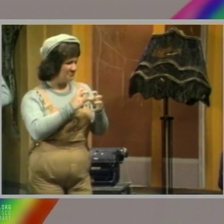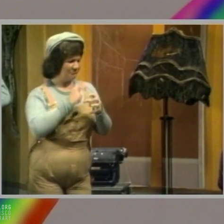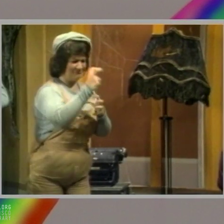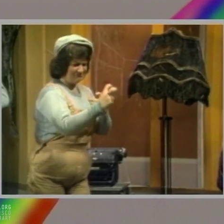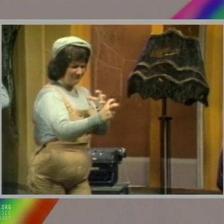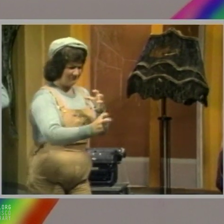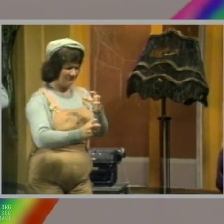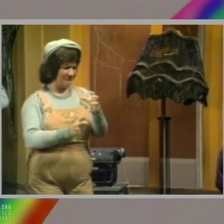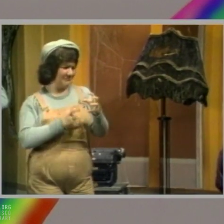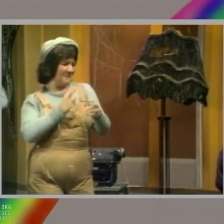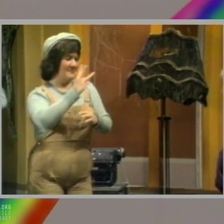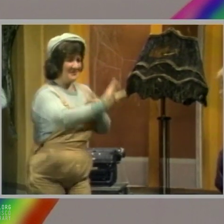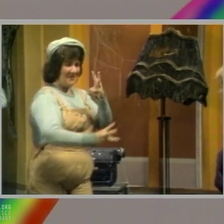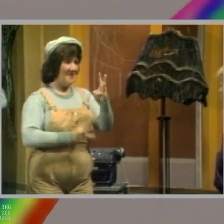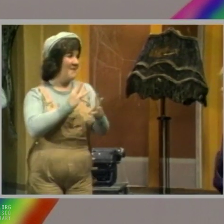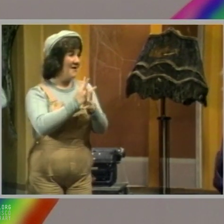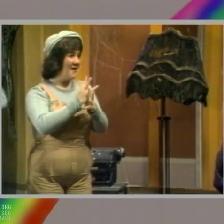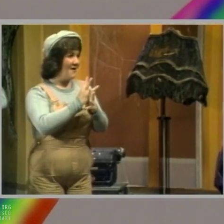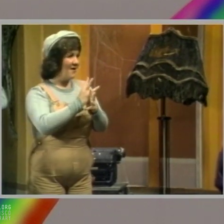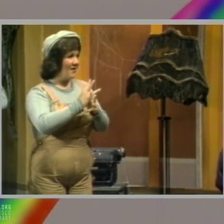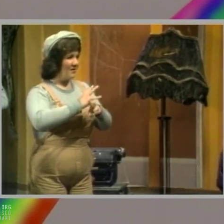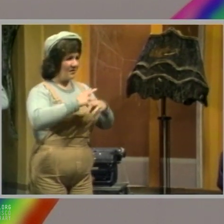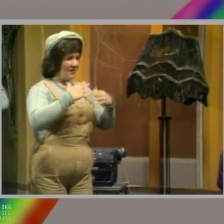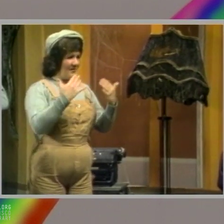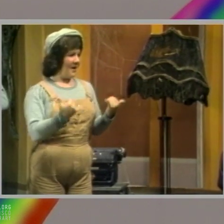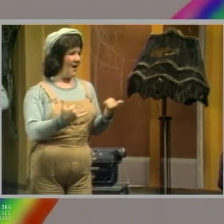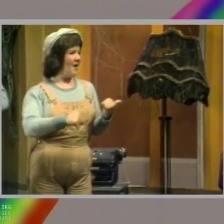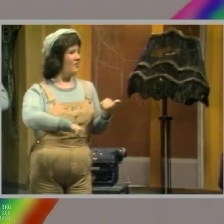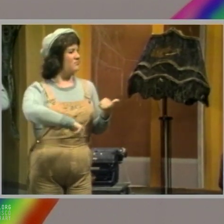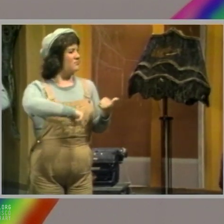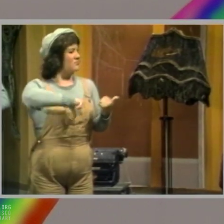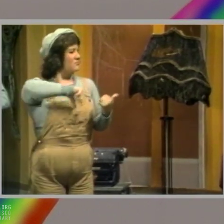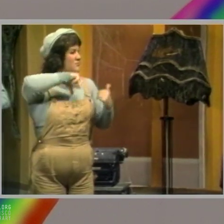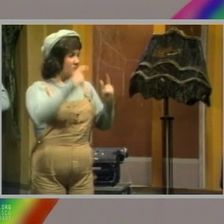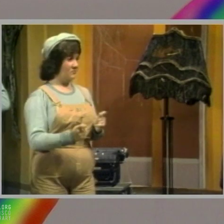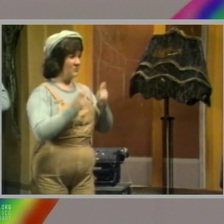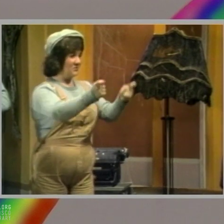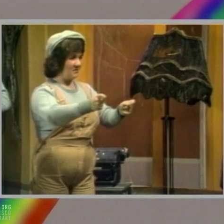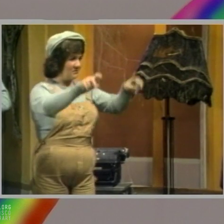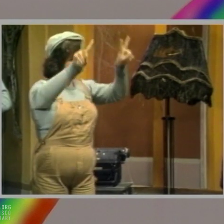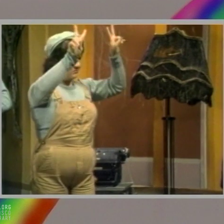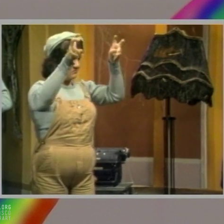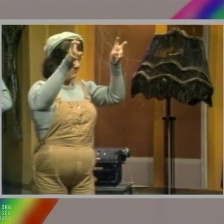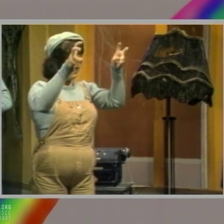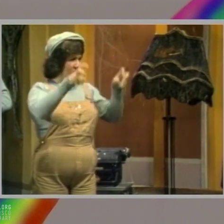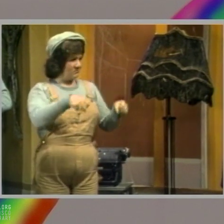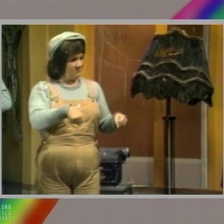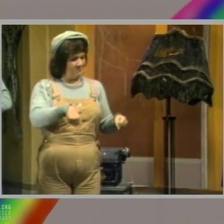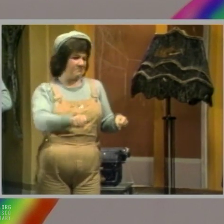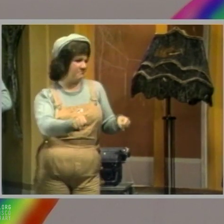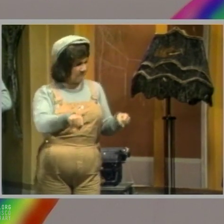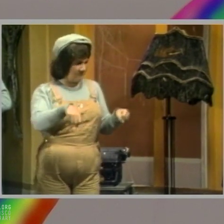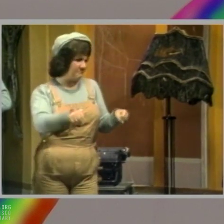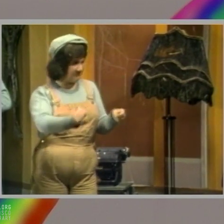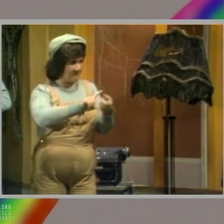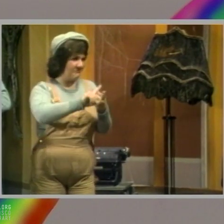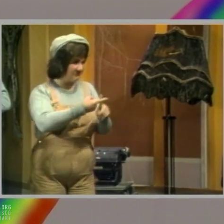We've traveled the world round, and now we are proud to present a performance entitled The Motorcycle